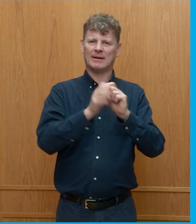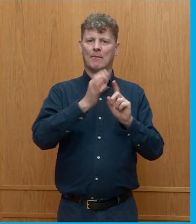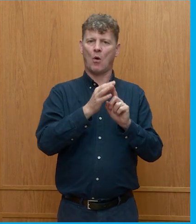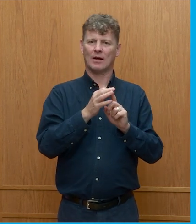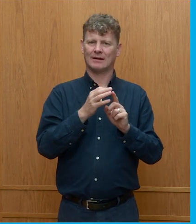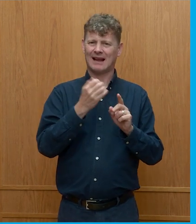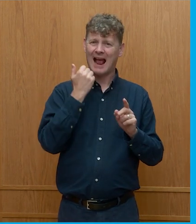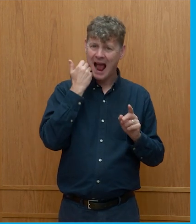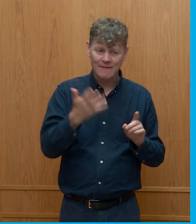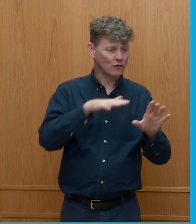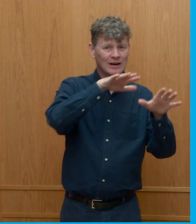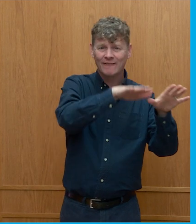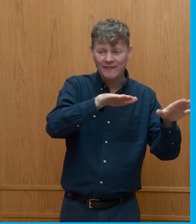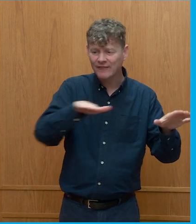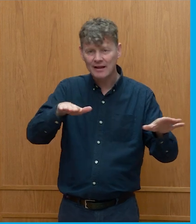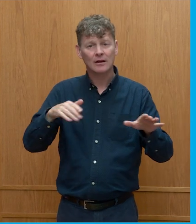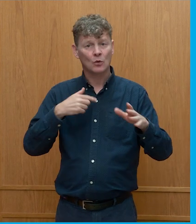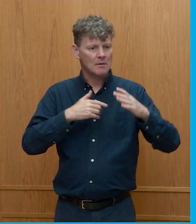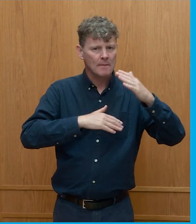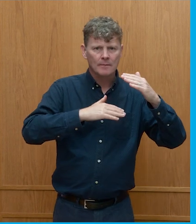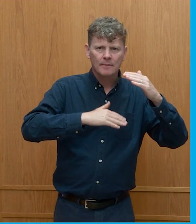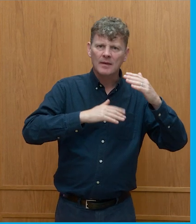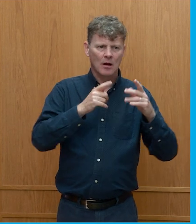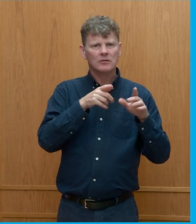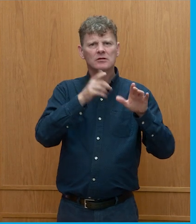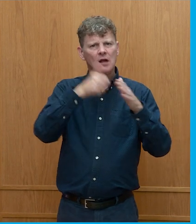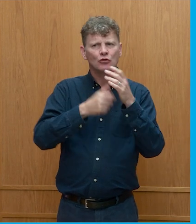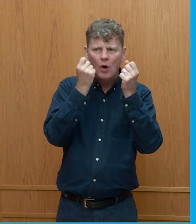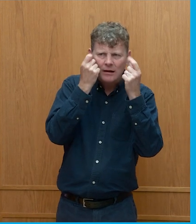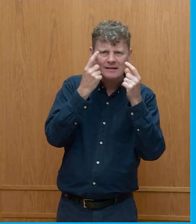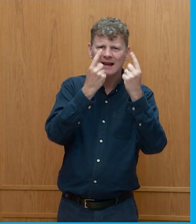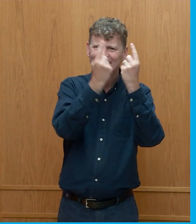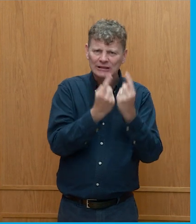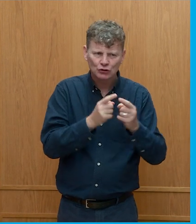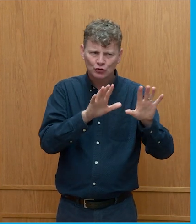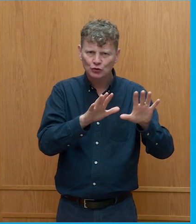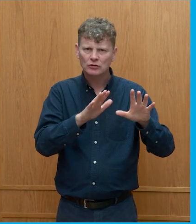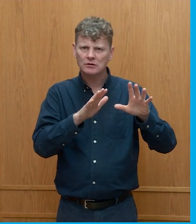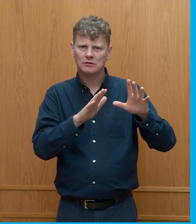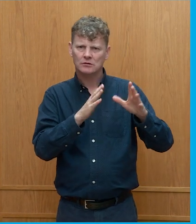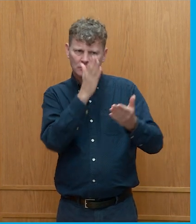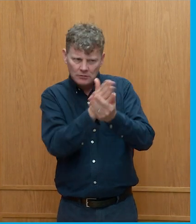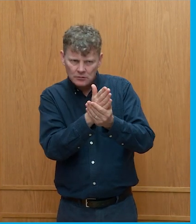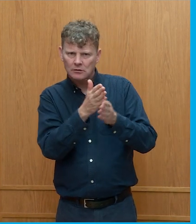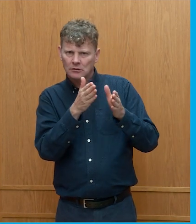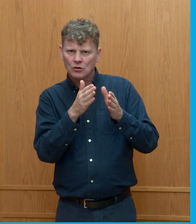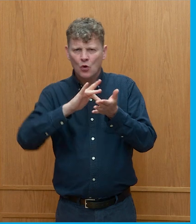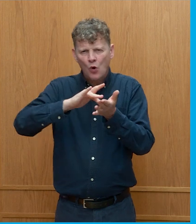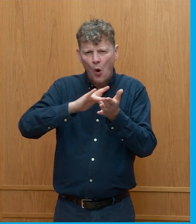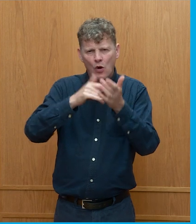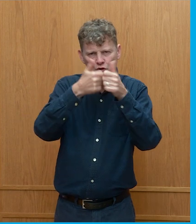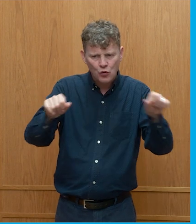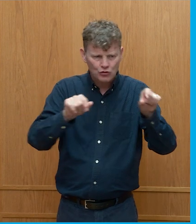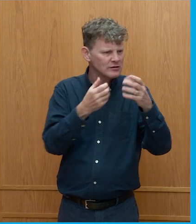space where things are starting to build, understanding of the issues is starting to build, certainty around the core solutions is building,